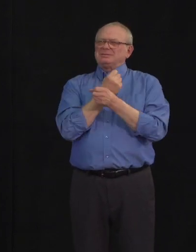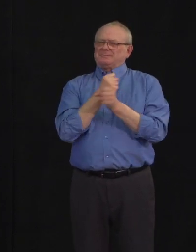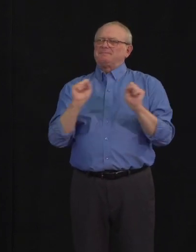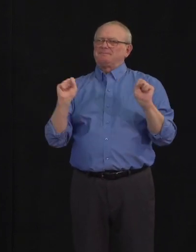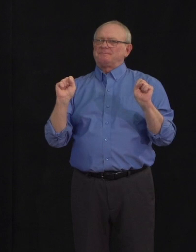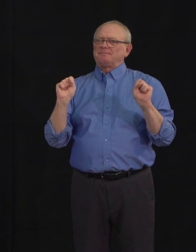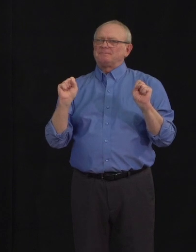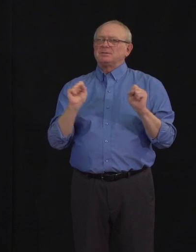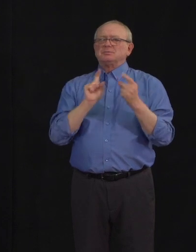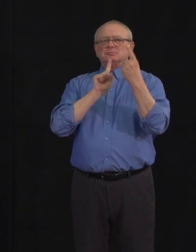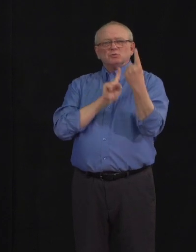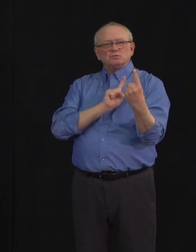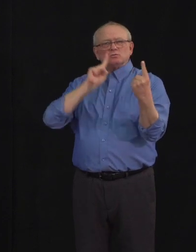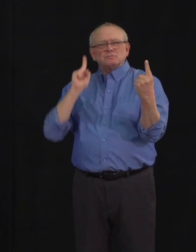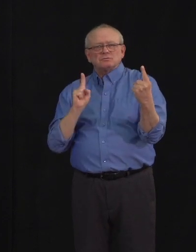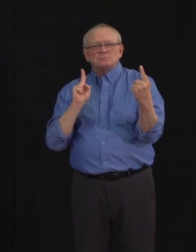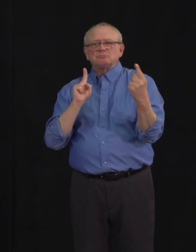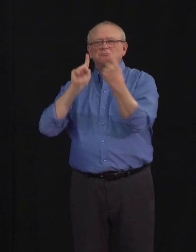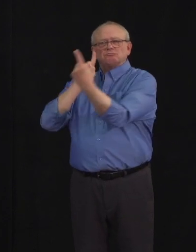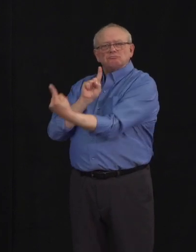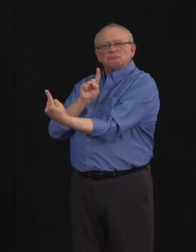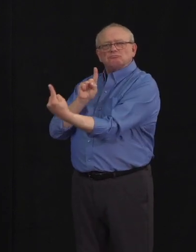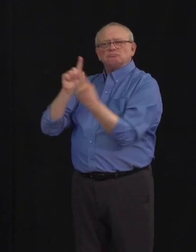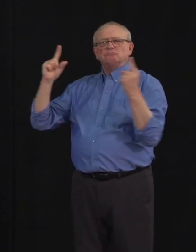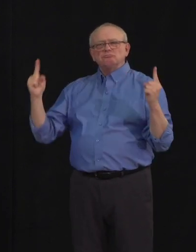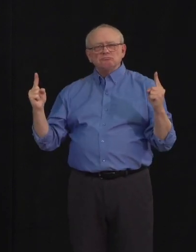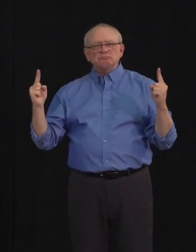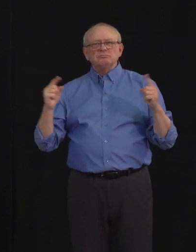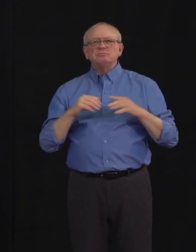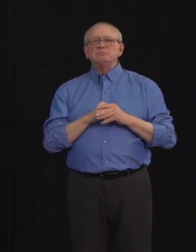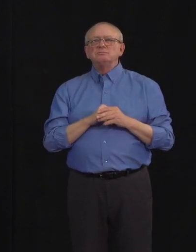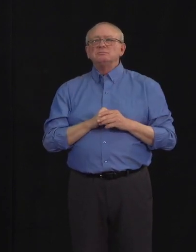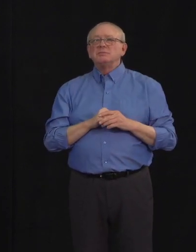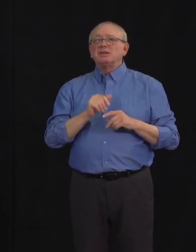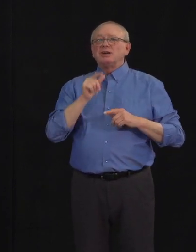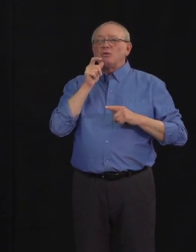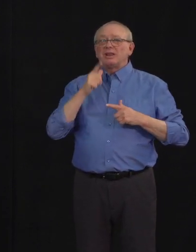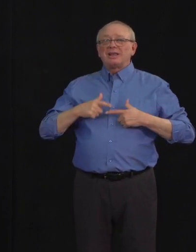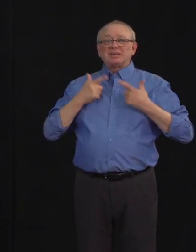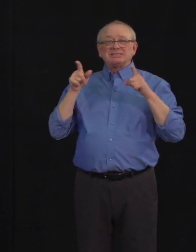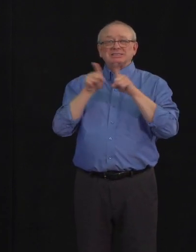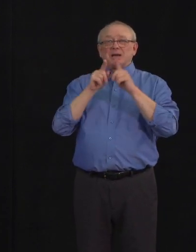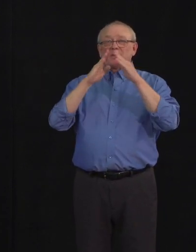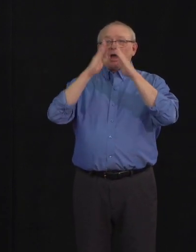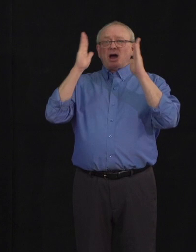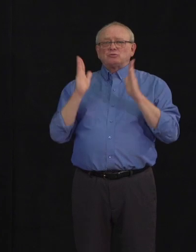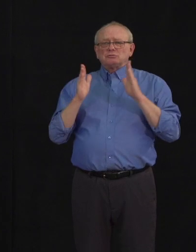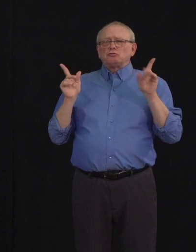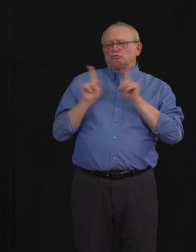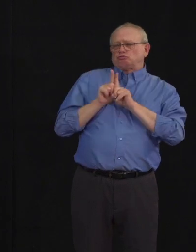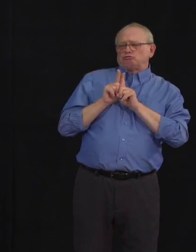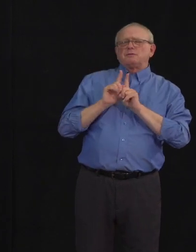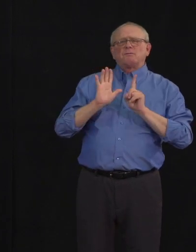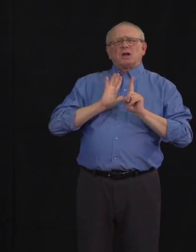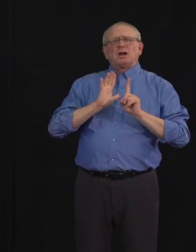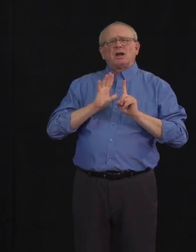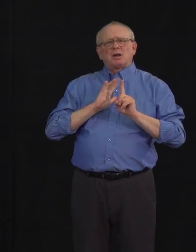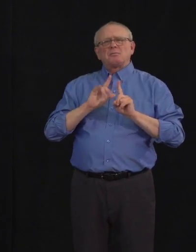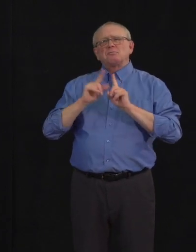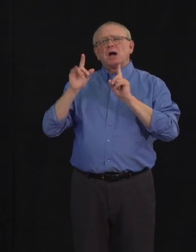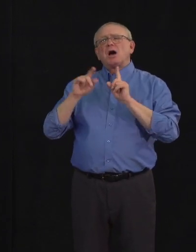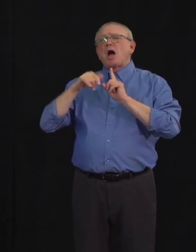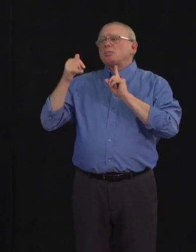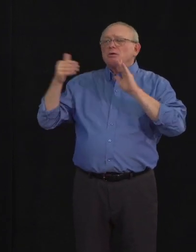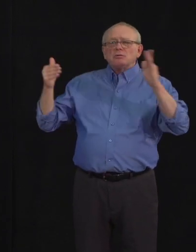between ourselves and anyone from outside our household. I have received many questions and requests to clarify what